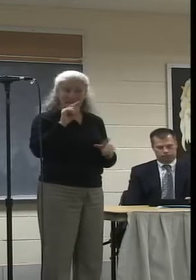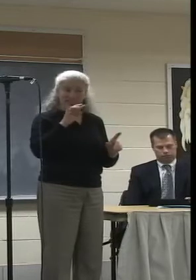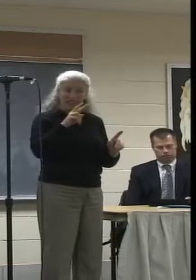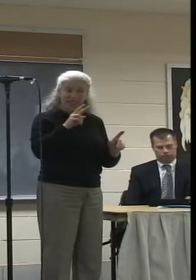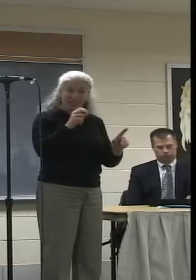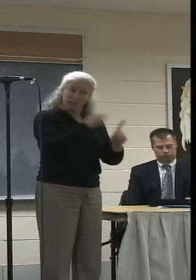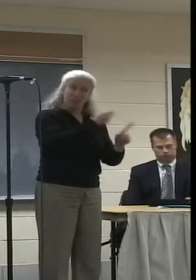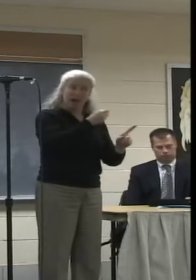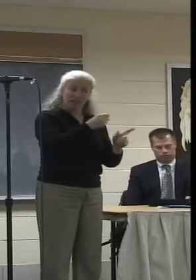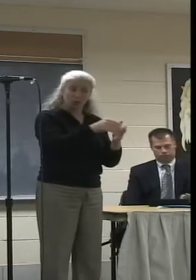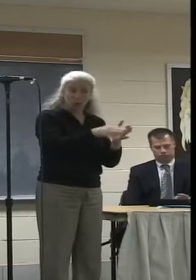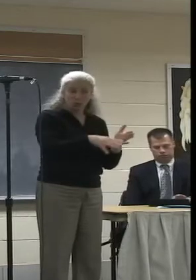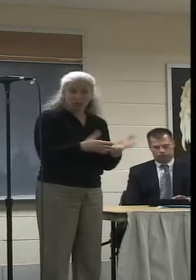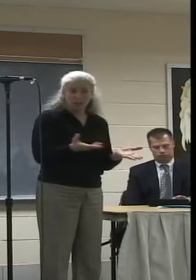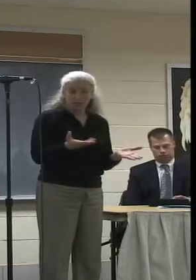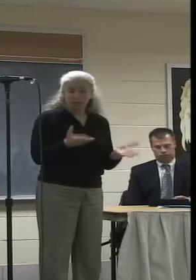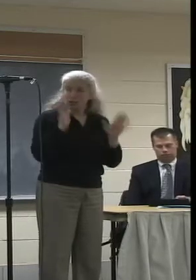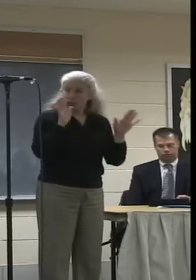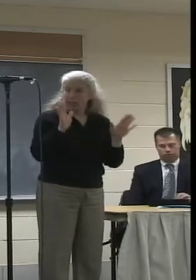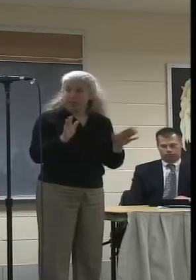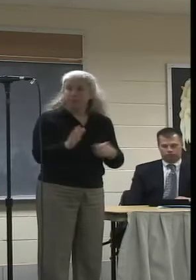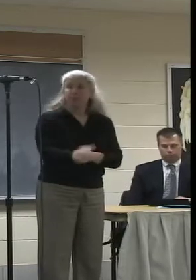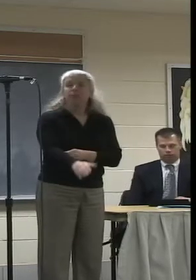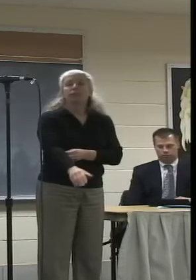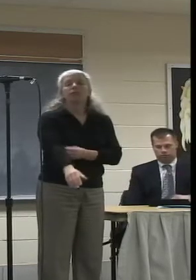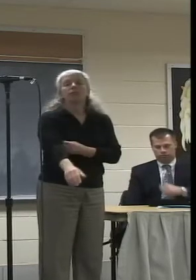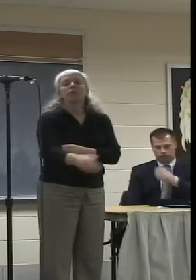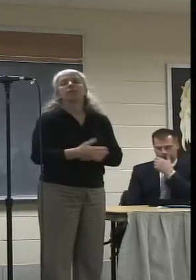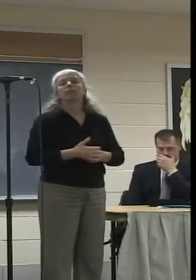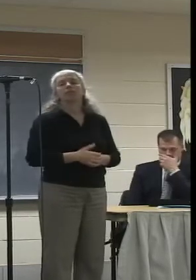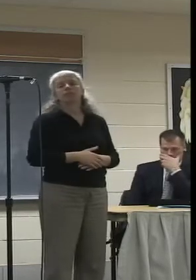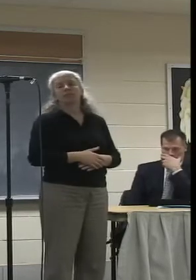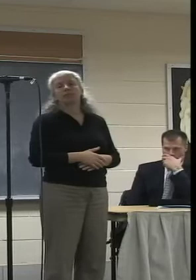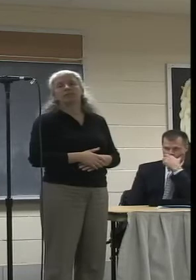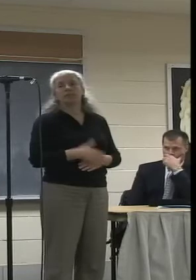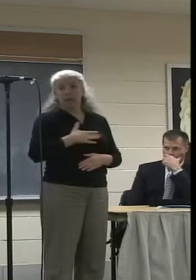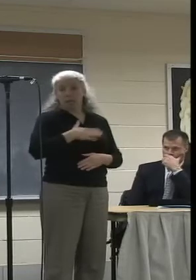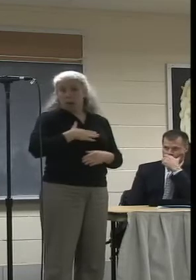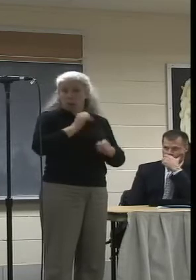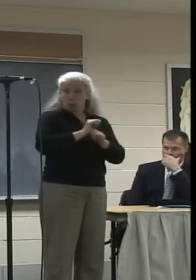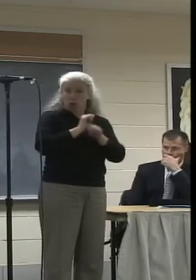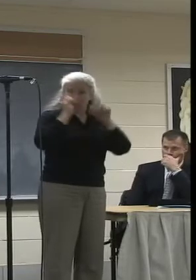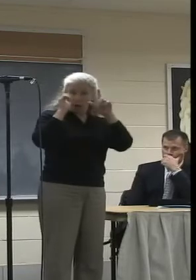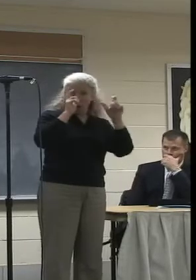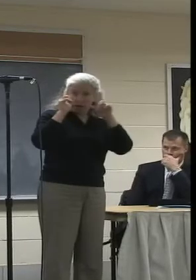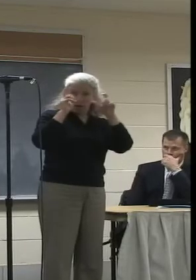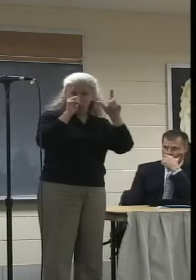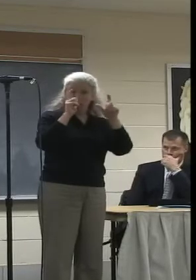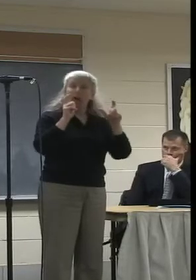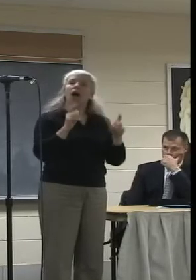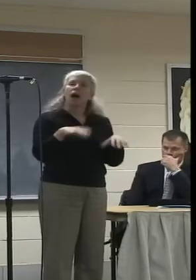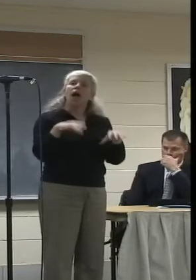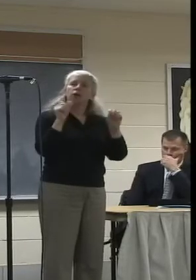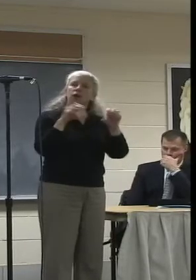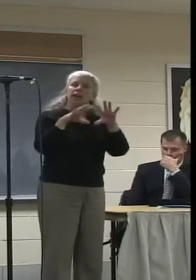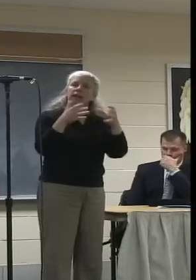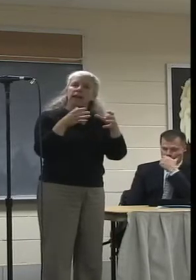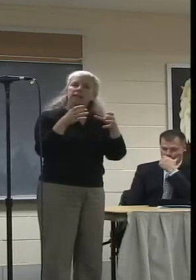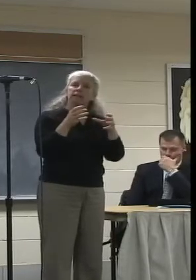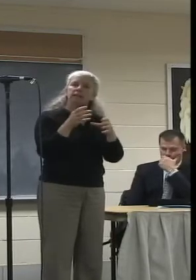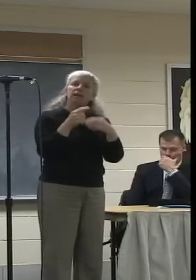of my own work as a photographer, I took some of NCTV's production classes in